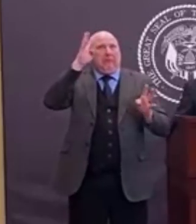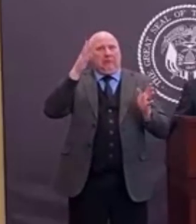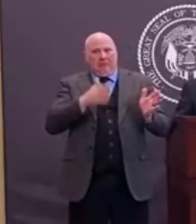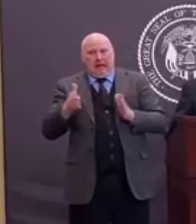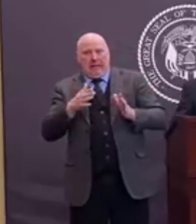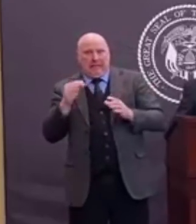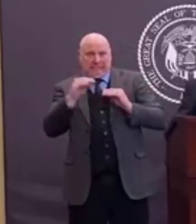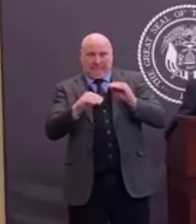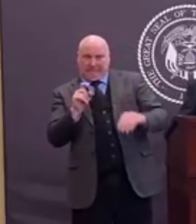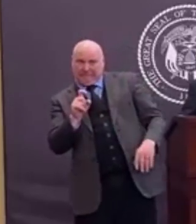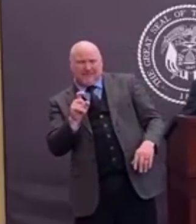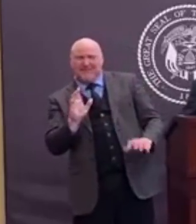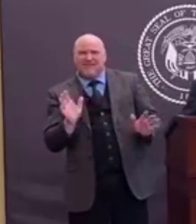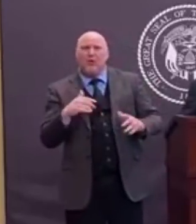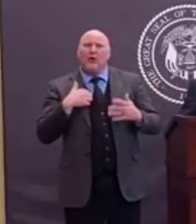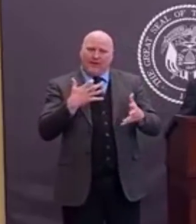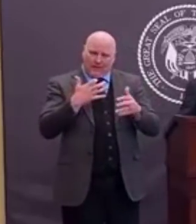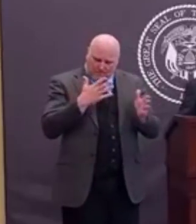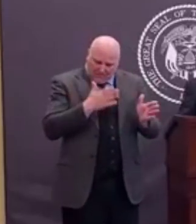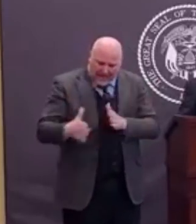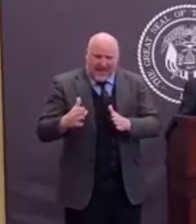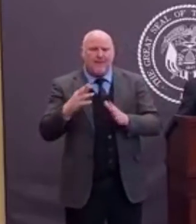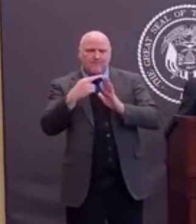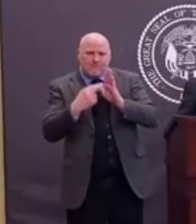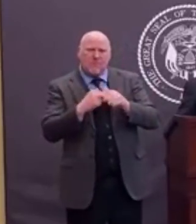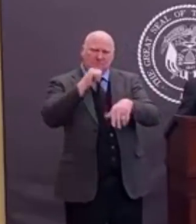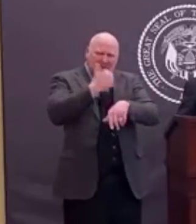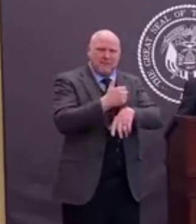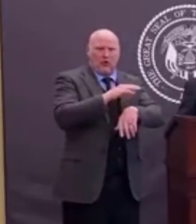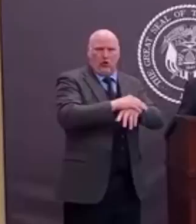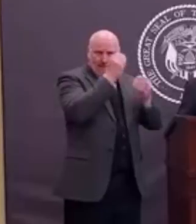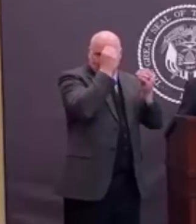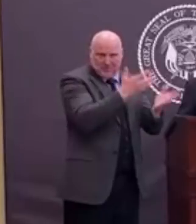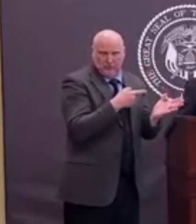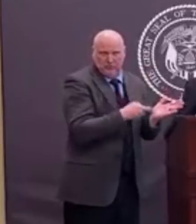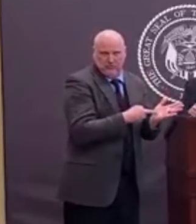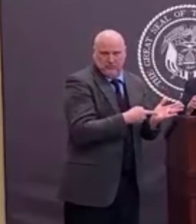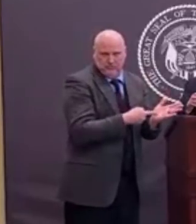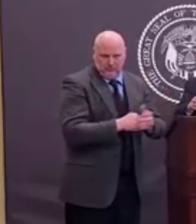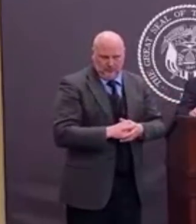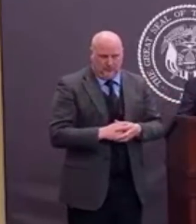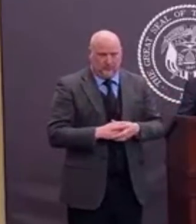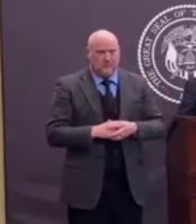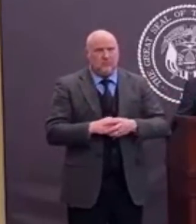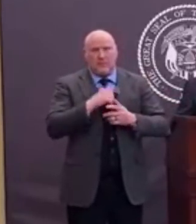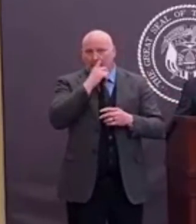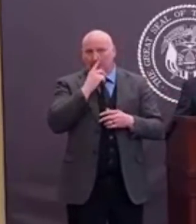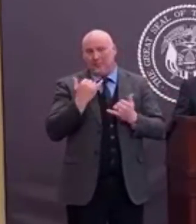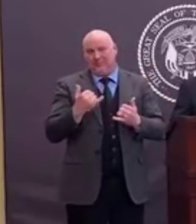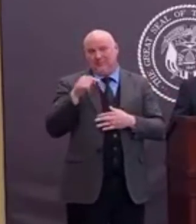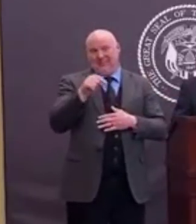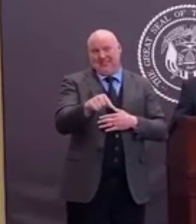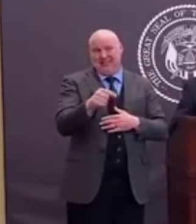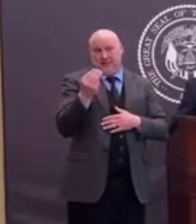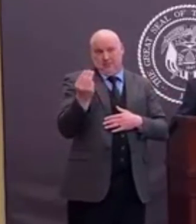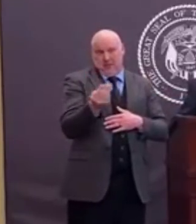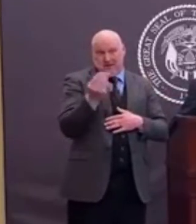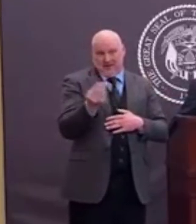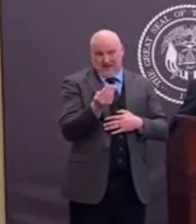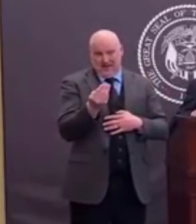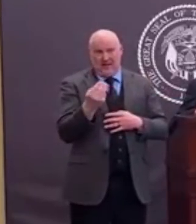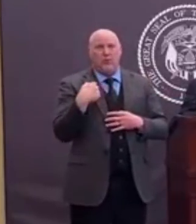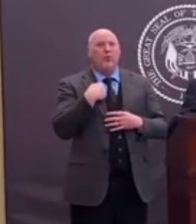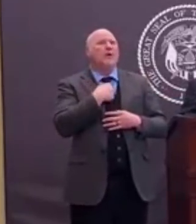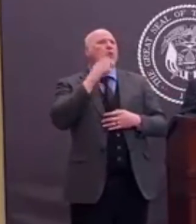In fact, we plan to have, starting Monday, daily briefings, which will be available to the press so that the public at large knows